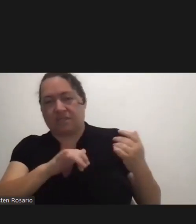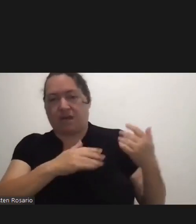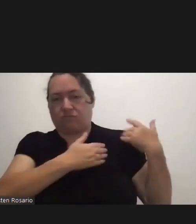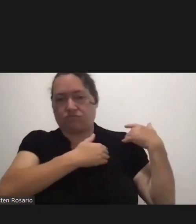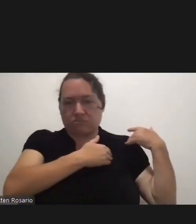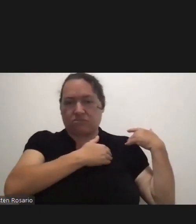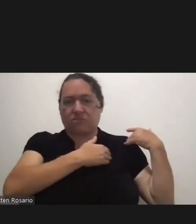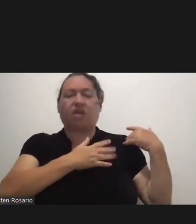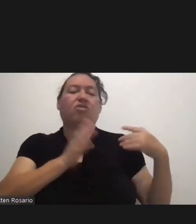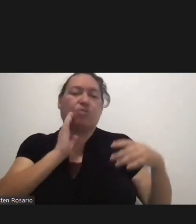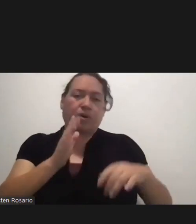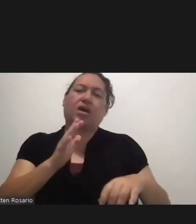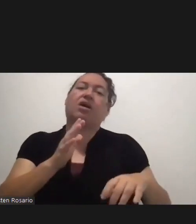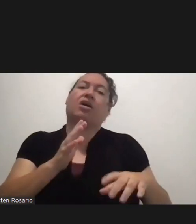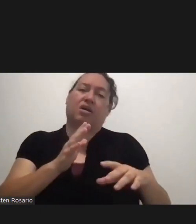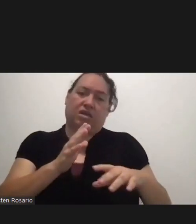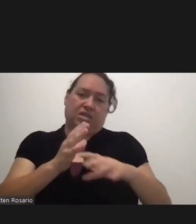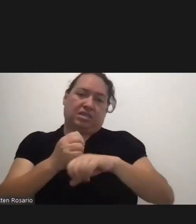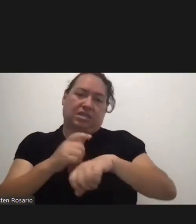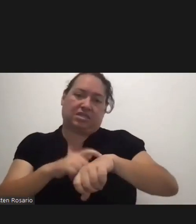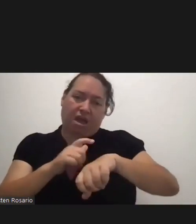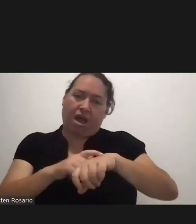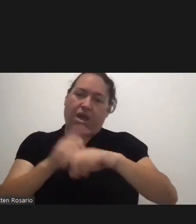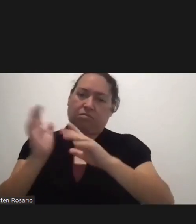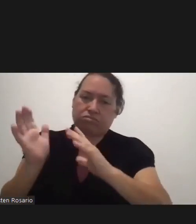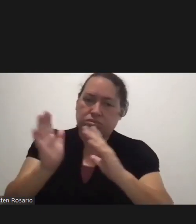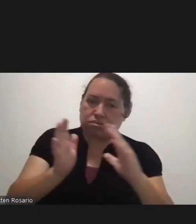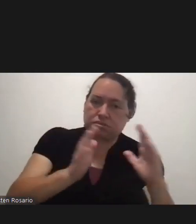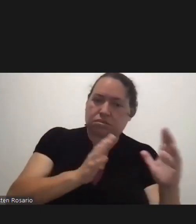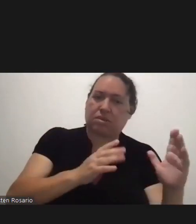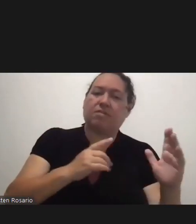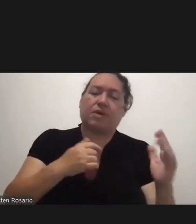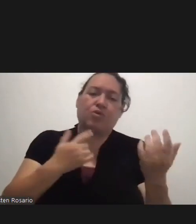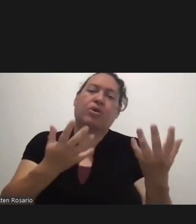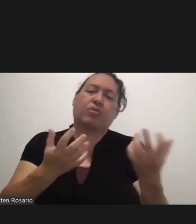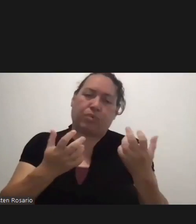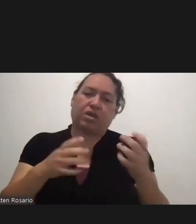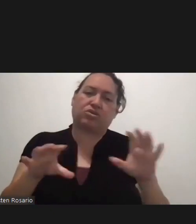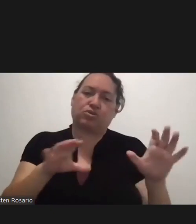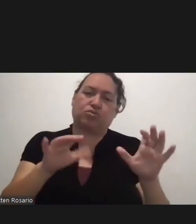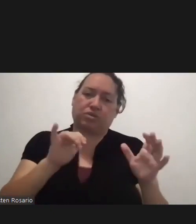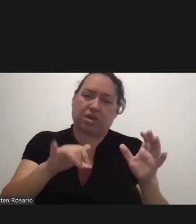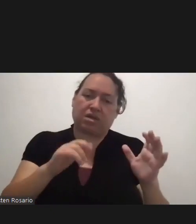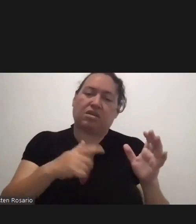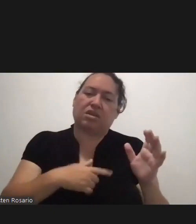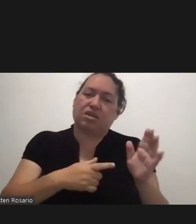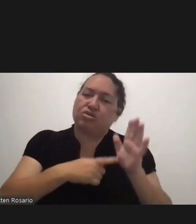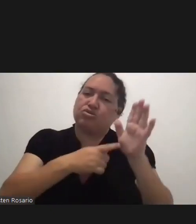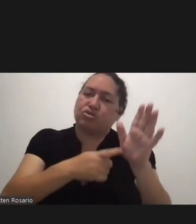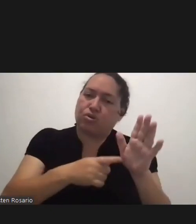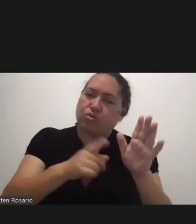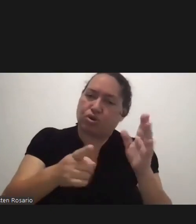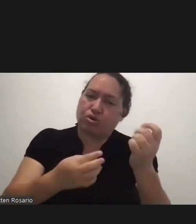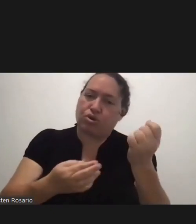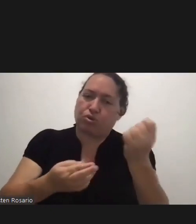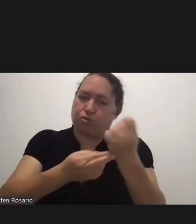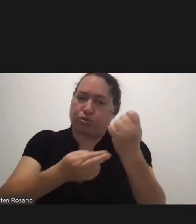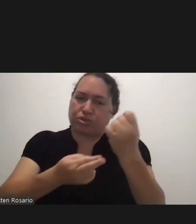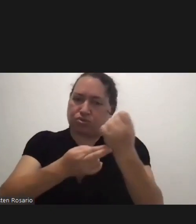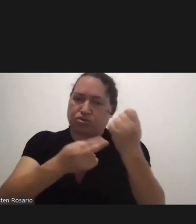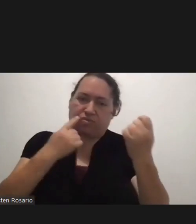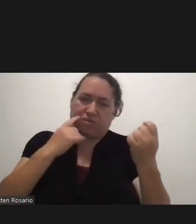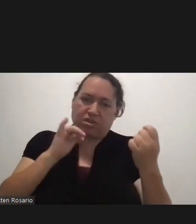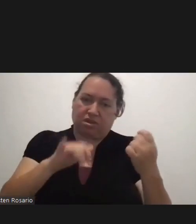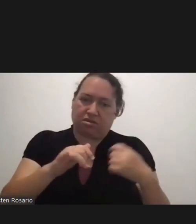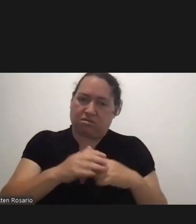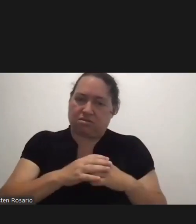some planning with it. But we want to be able to do that and and deploy the resources to you. You can